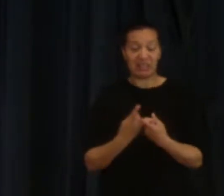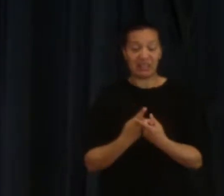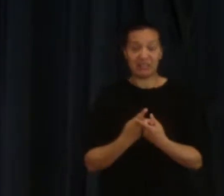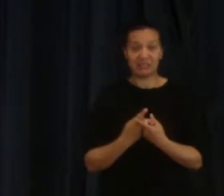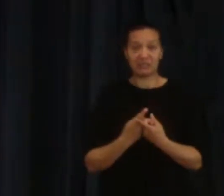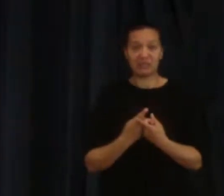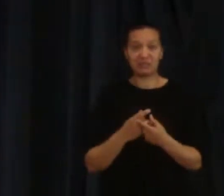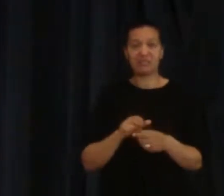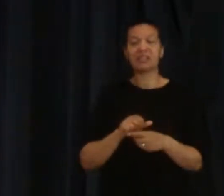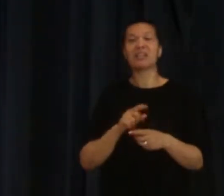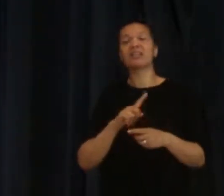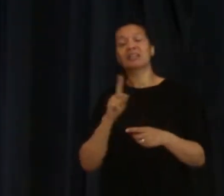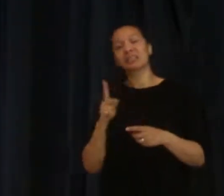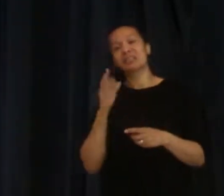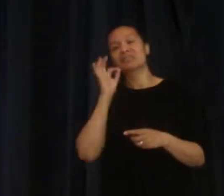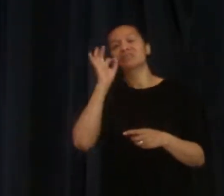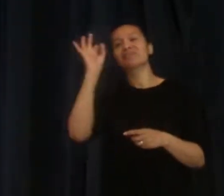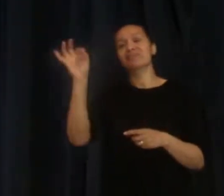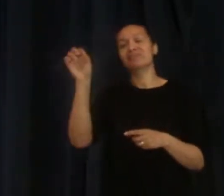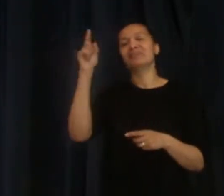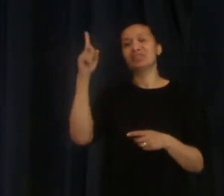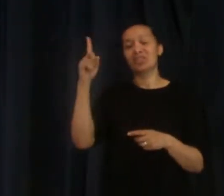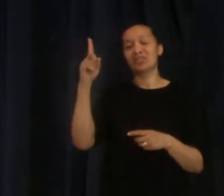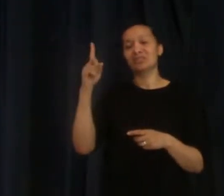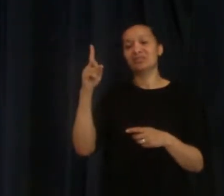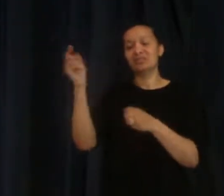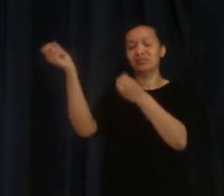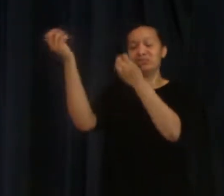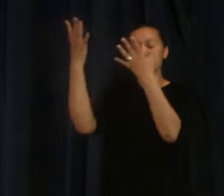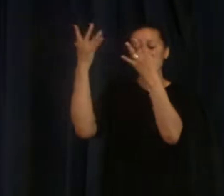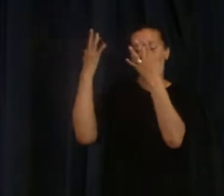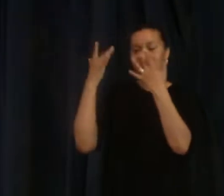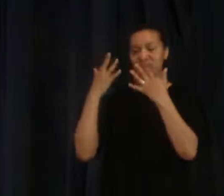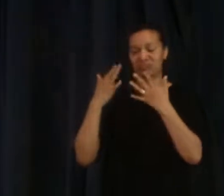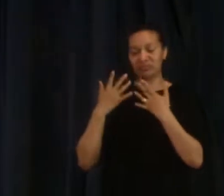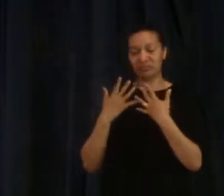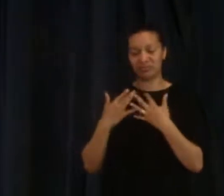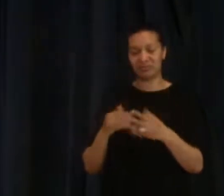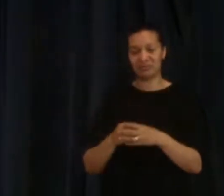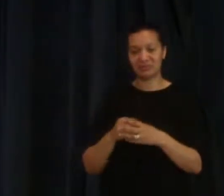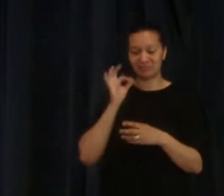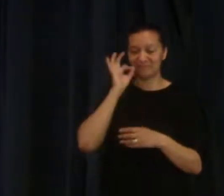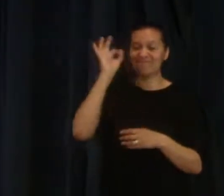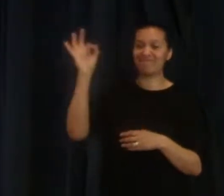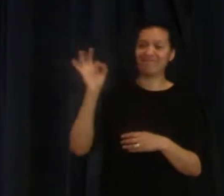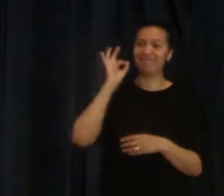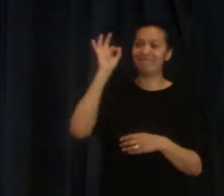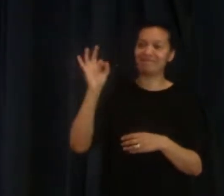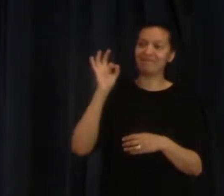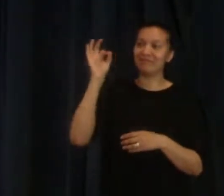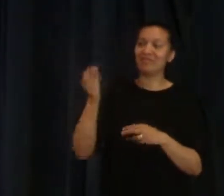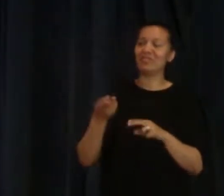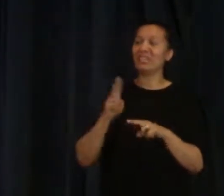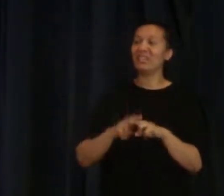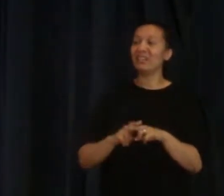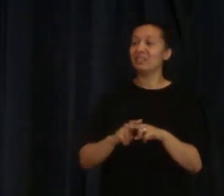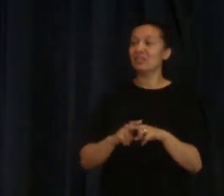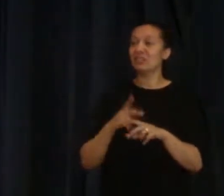but then we can ask God to be baptized in the Holy Spirit we can keep asking if we don't receive it